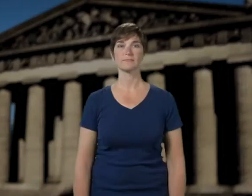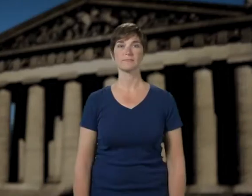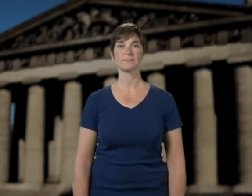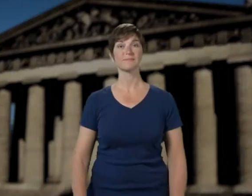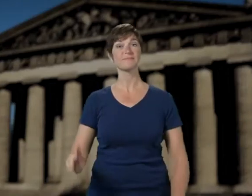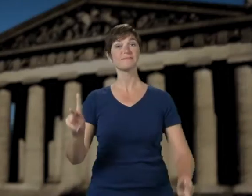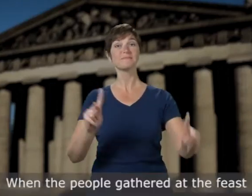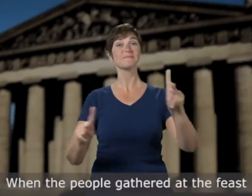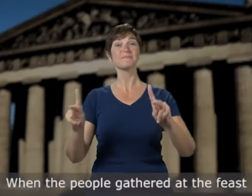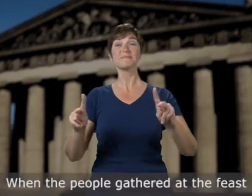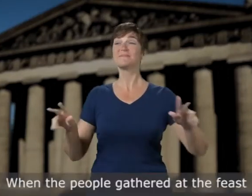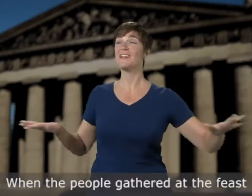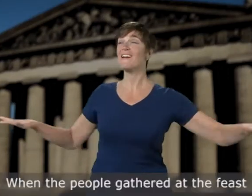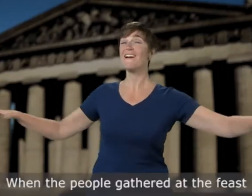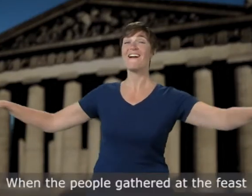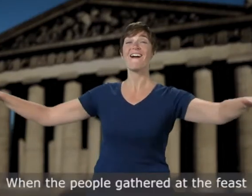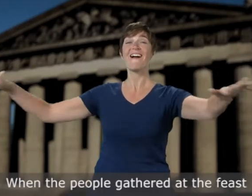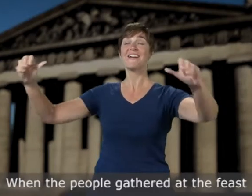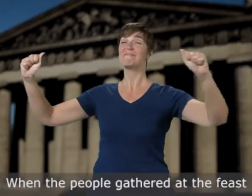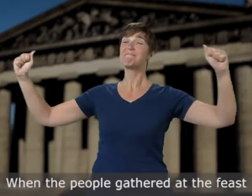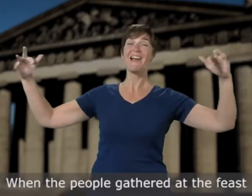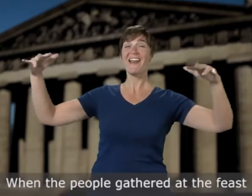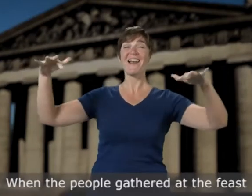When the people gathered at the feast